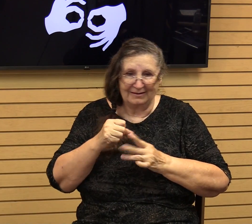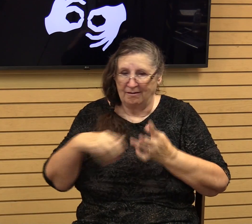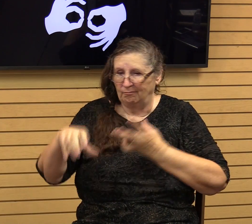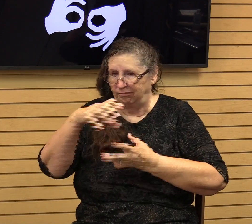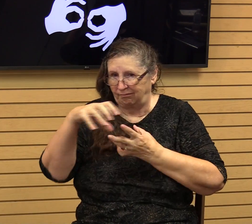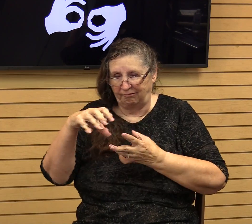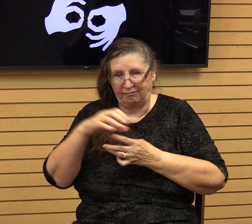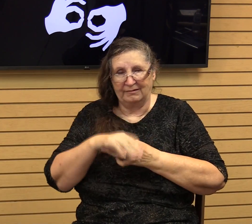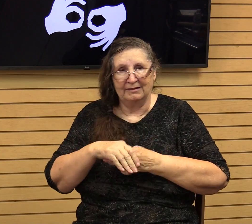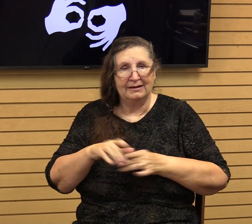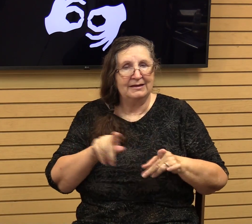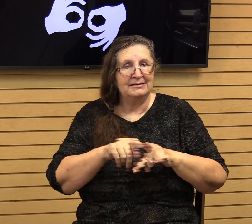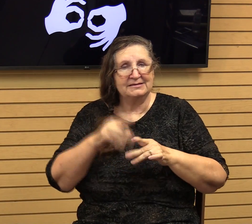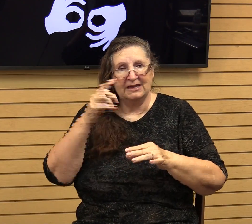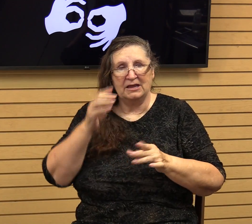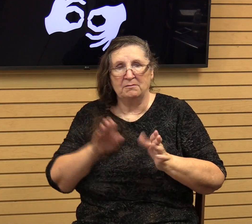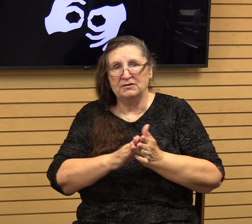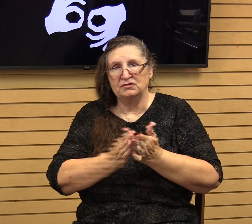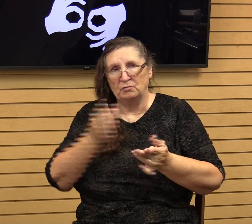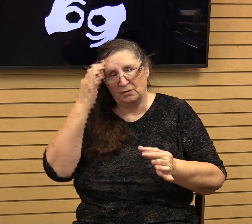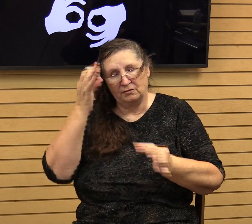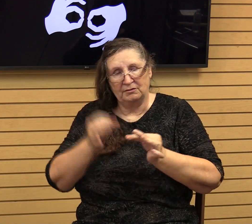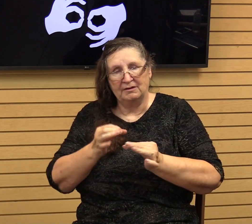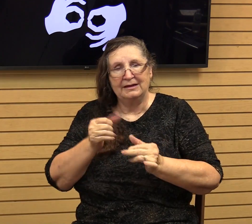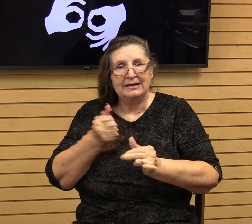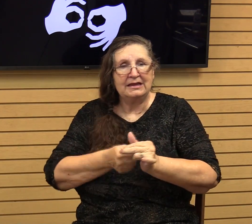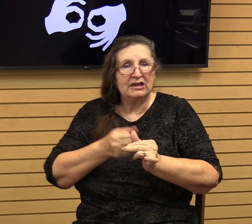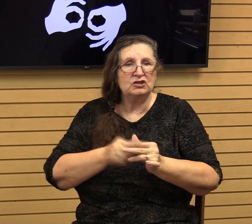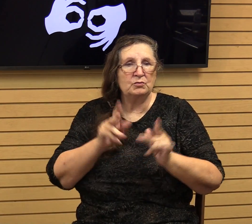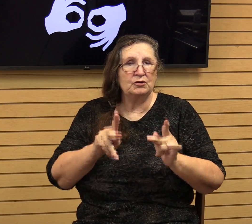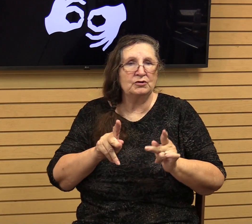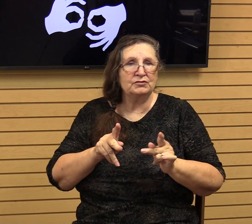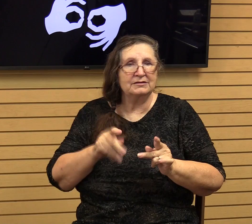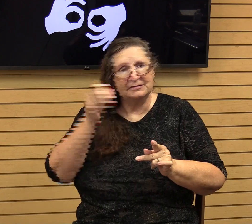like the book of Judges, everyone's doing, you know, what was right in their own eyes.